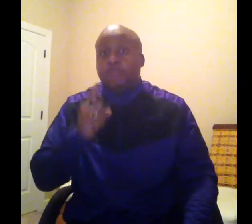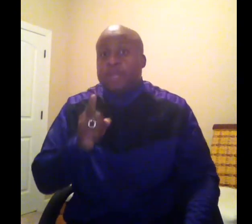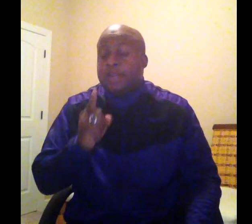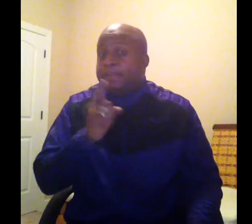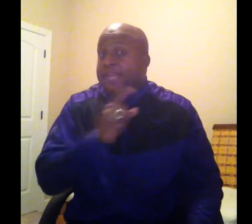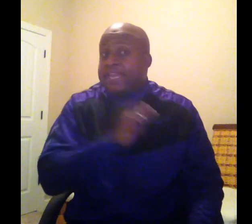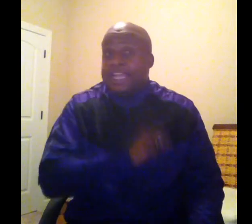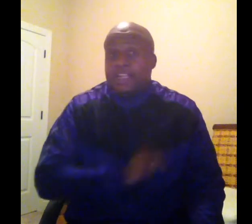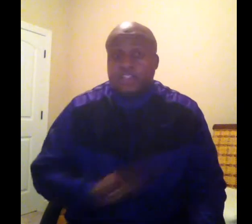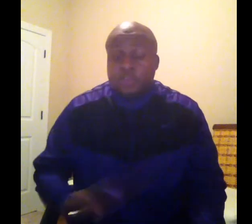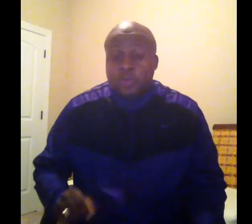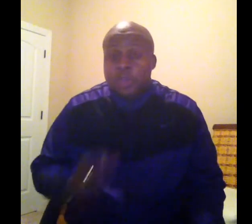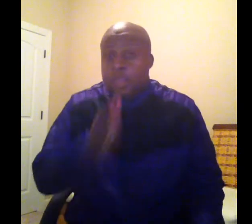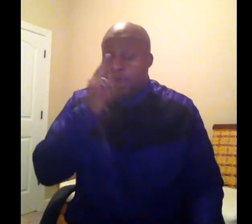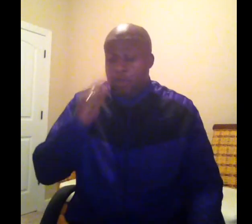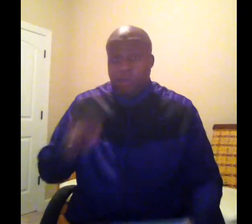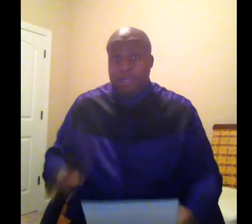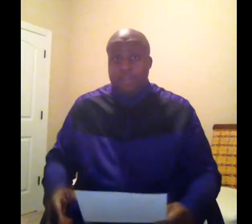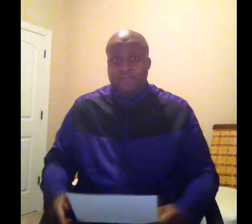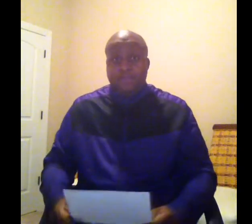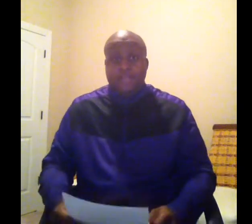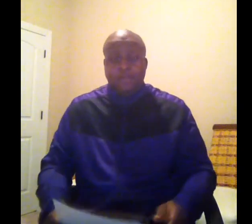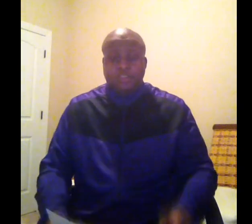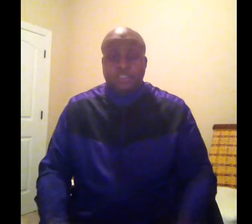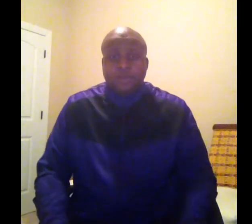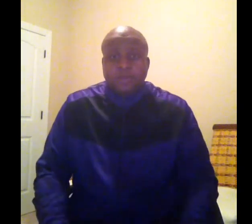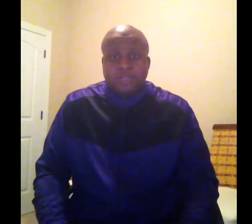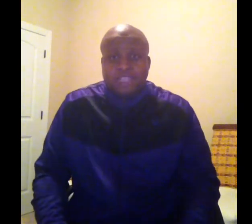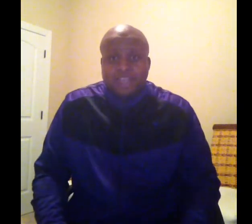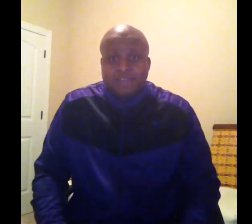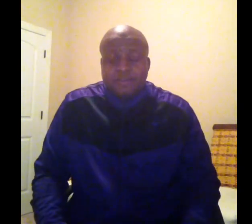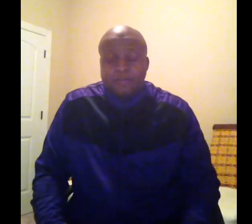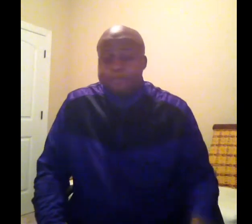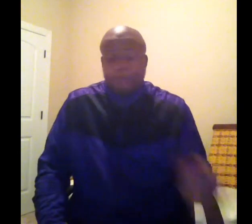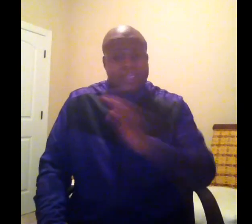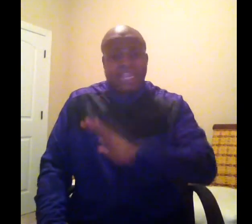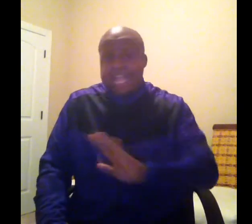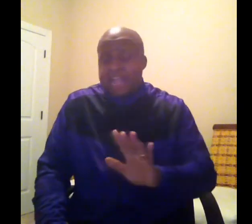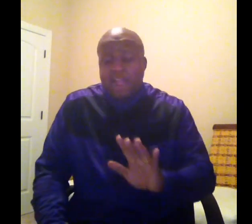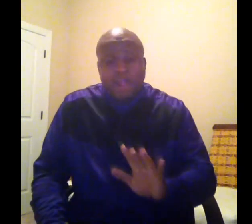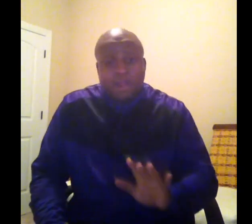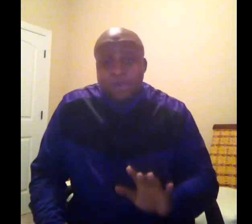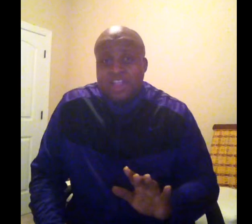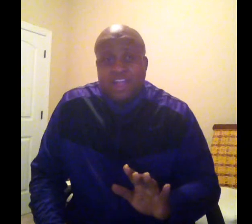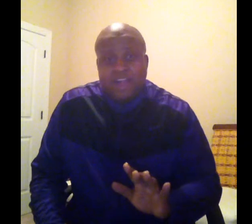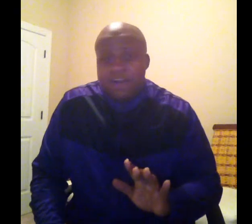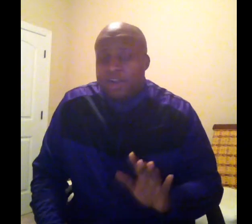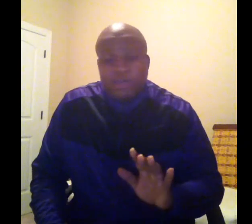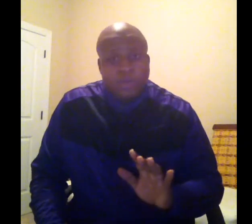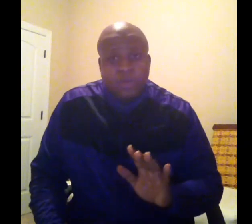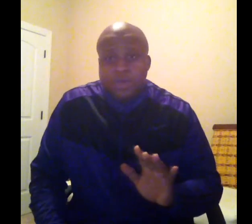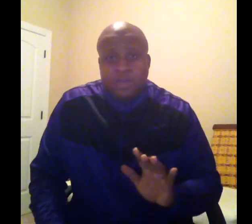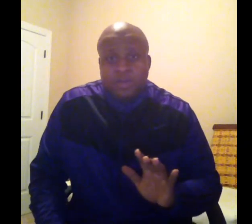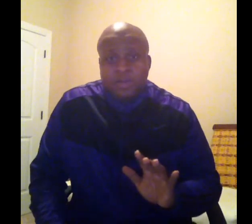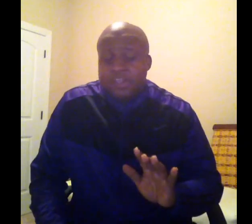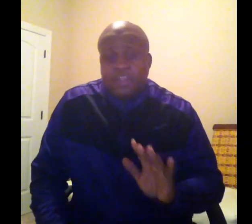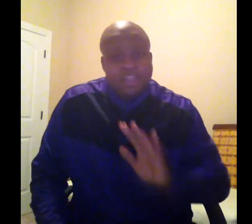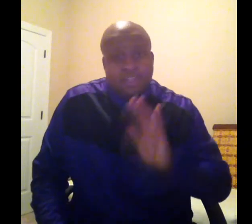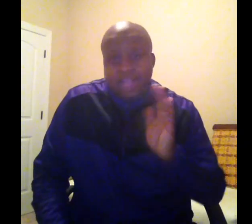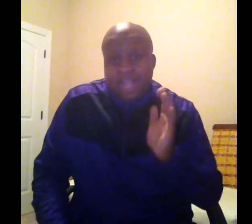really been into a really good fight with circumstances. How are you going to know that God